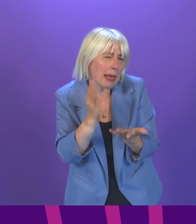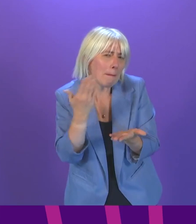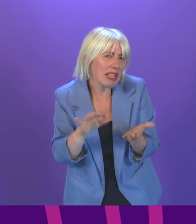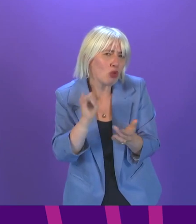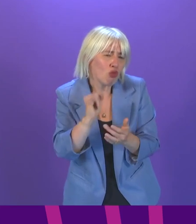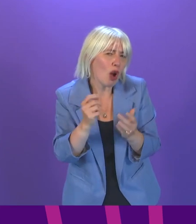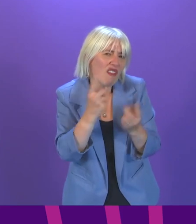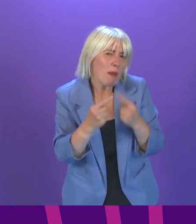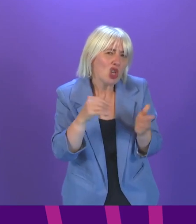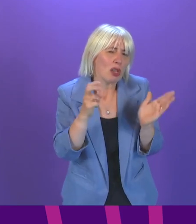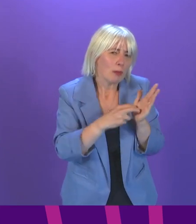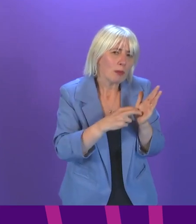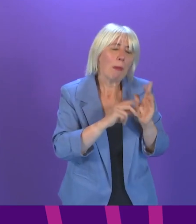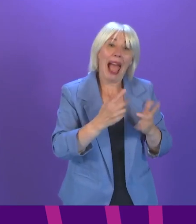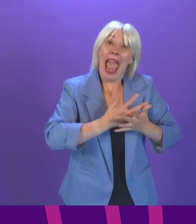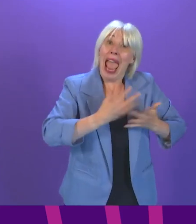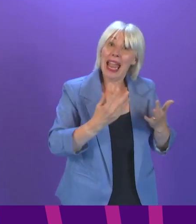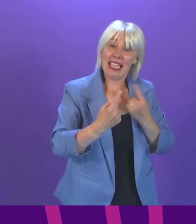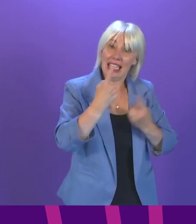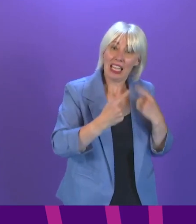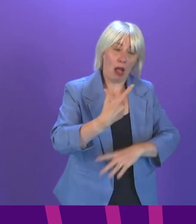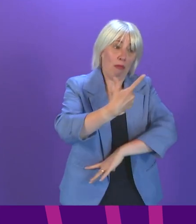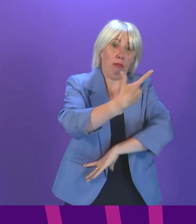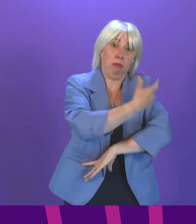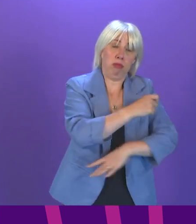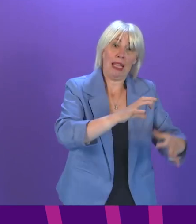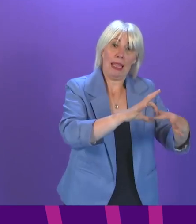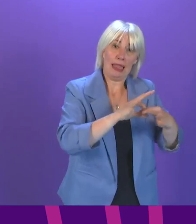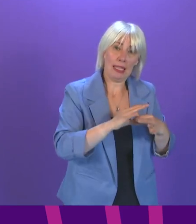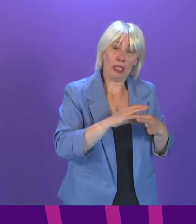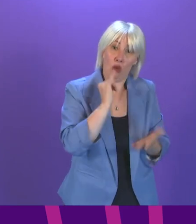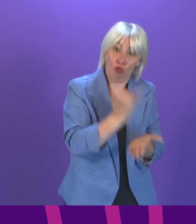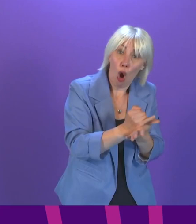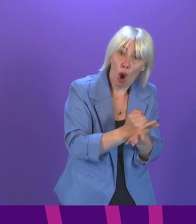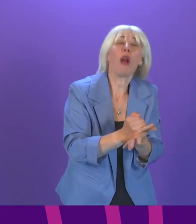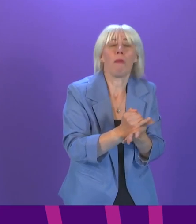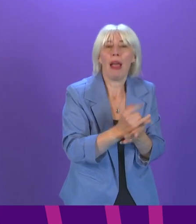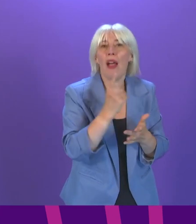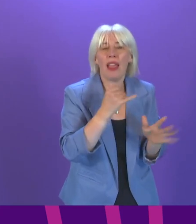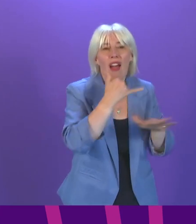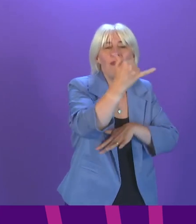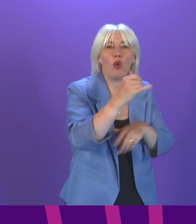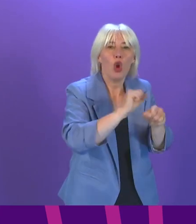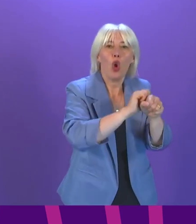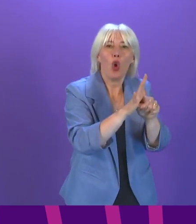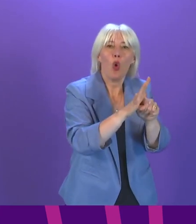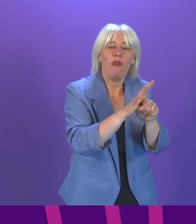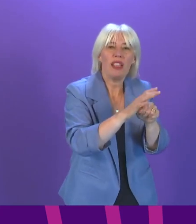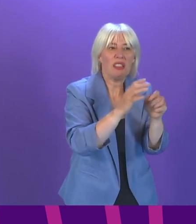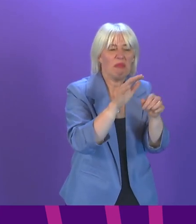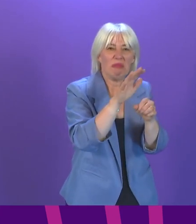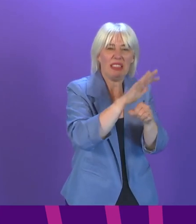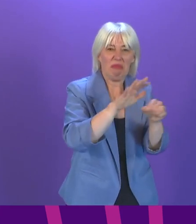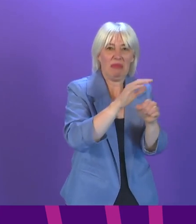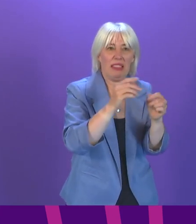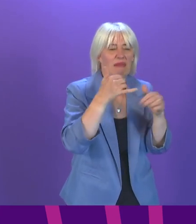if any data on anyone's vaccination status record is incorrect, they can phone the COVID status helpline,